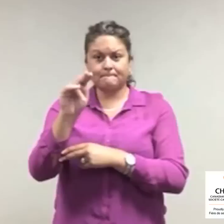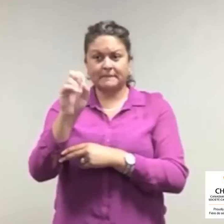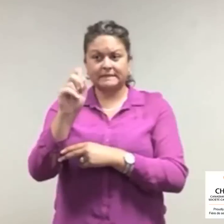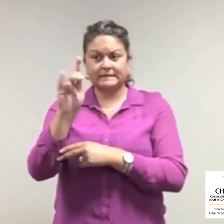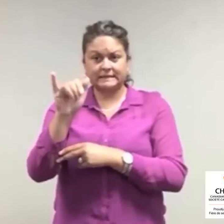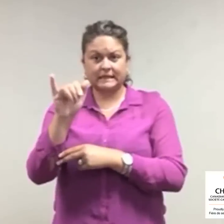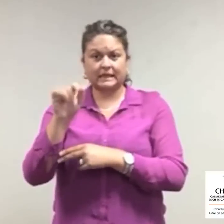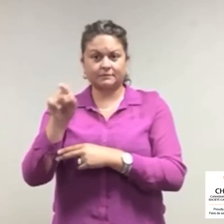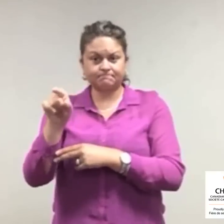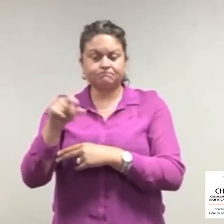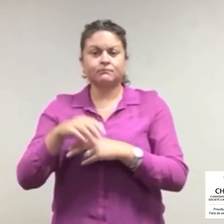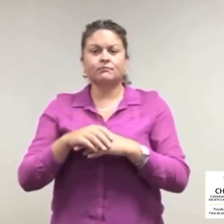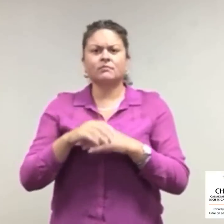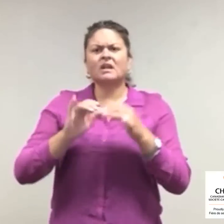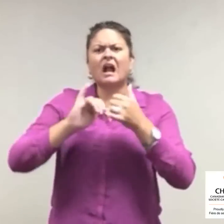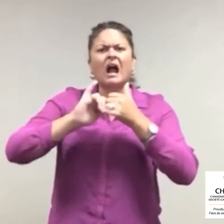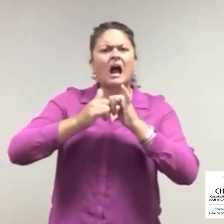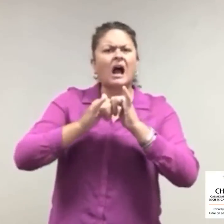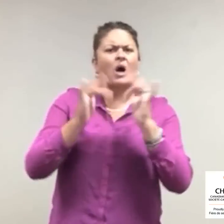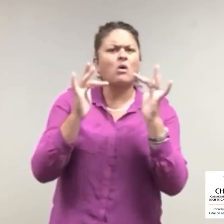Minsky, LLP.